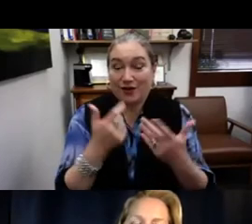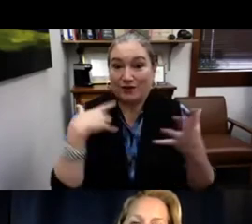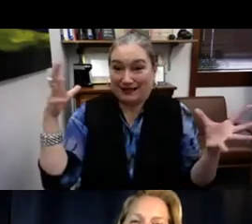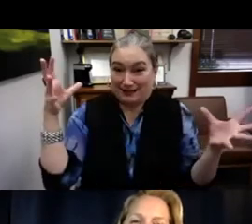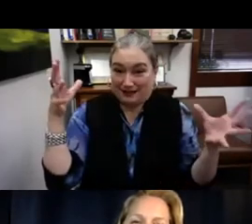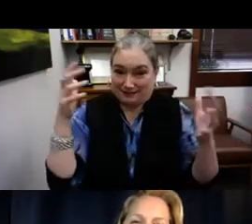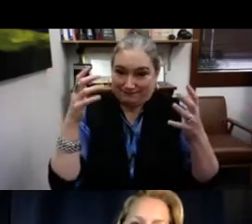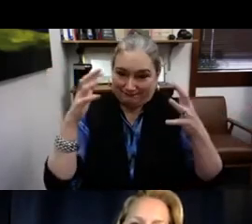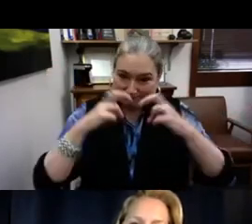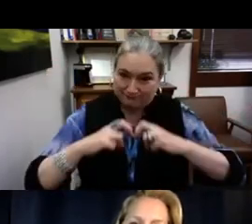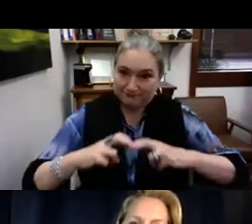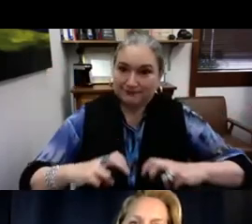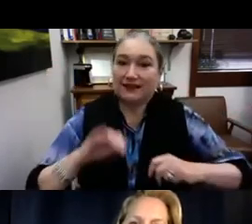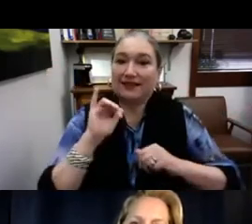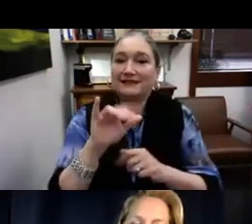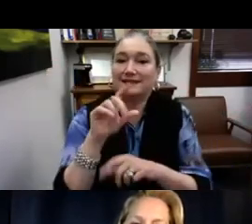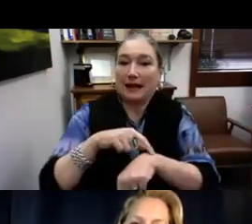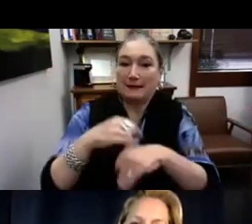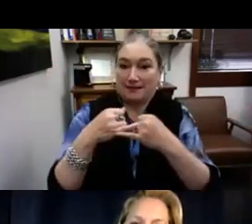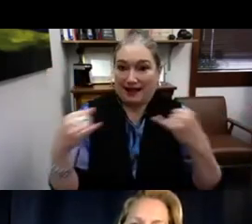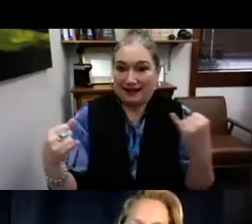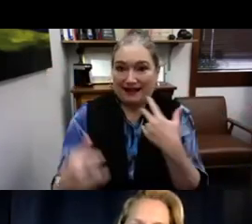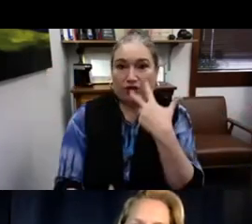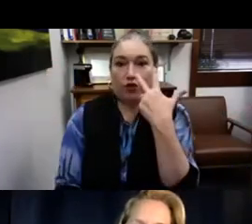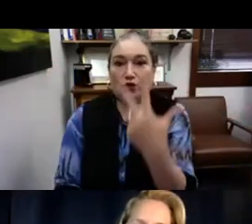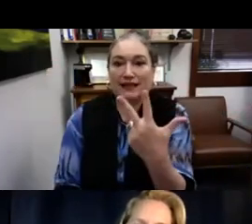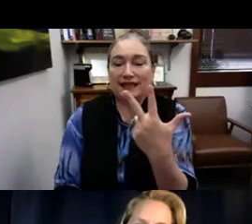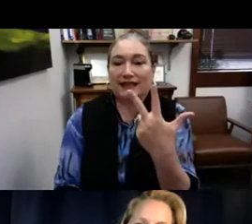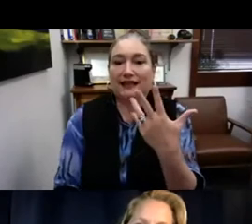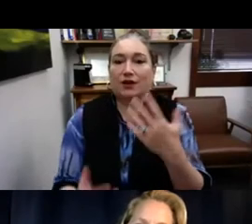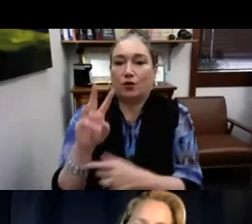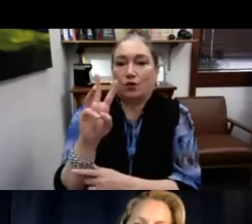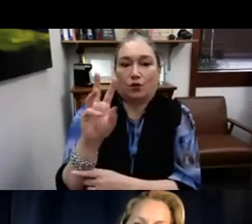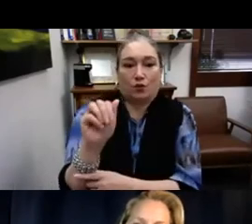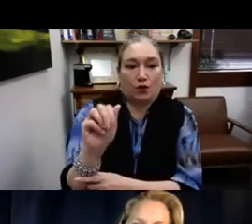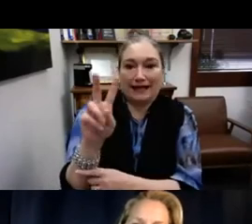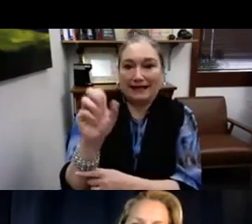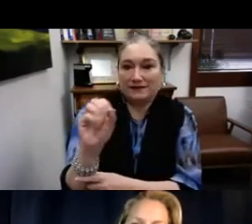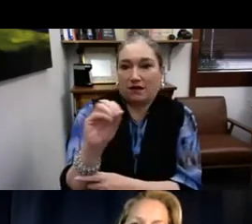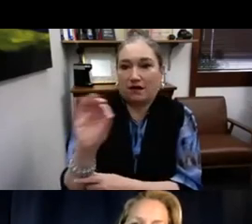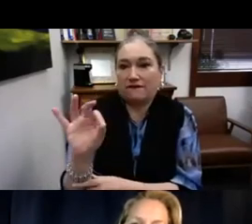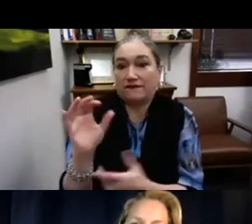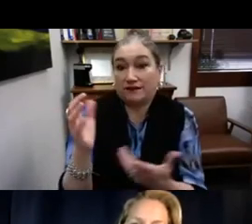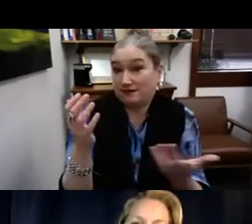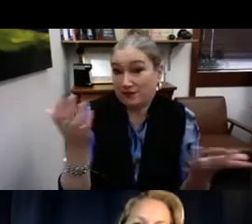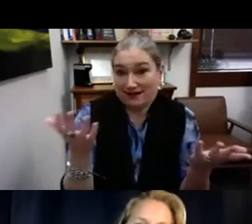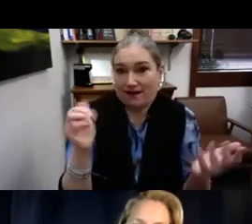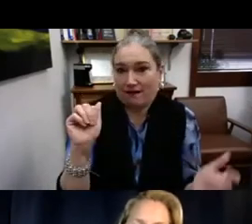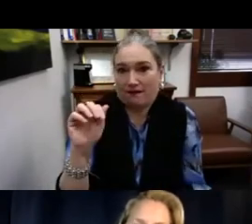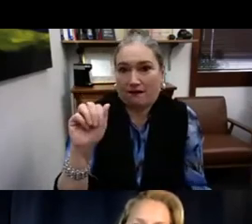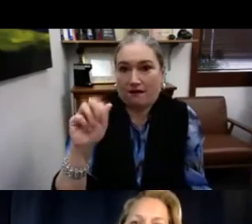And it was really interesting on how, with all of this analysis, looking at this timeline, there were three,